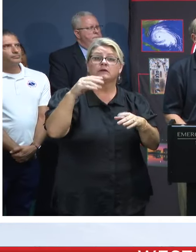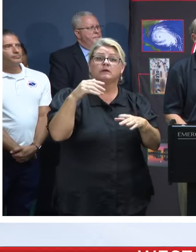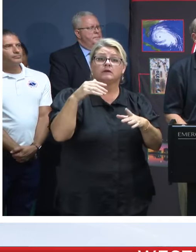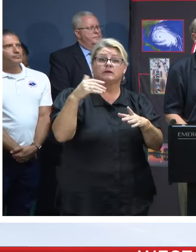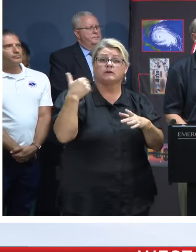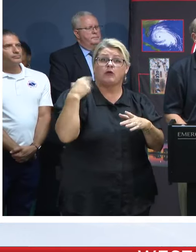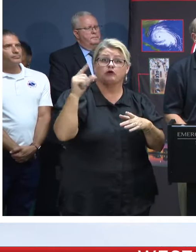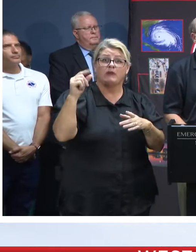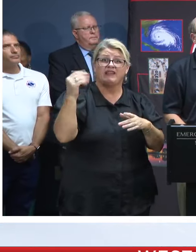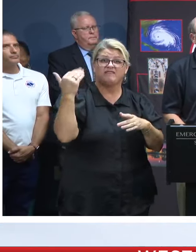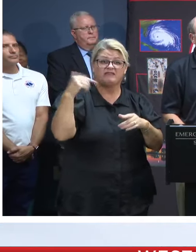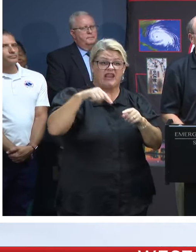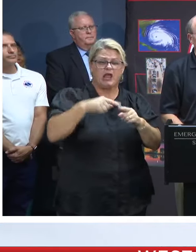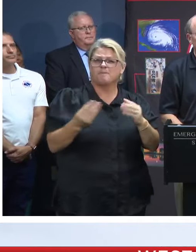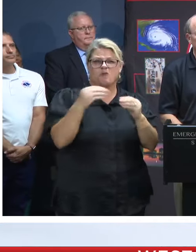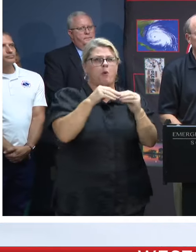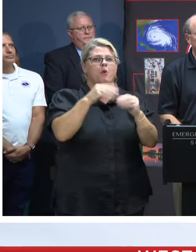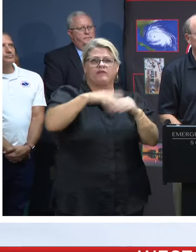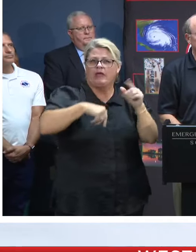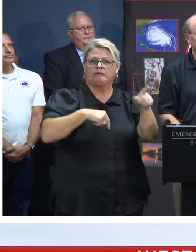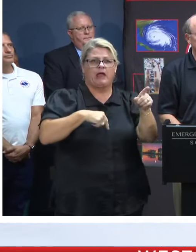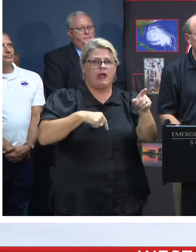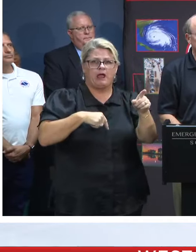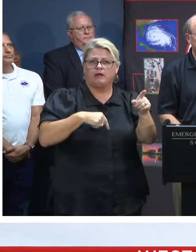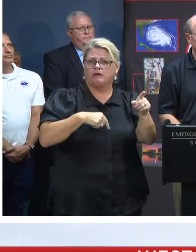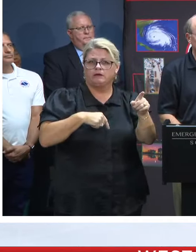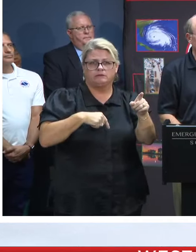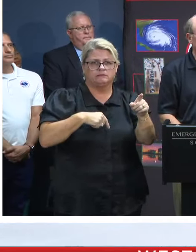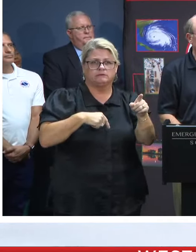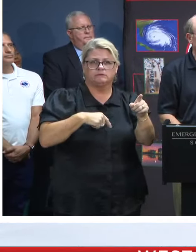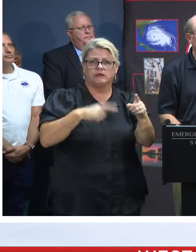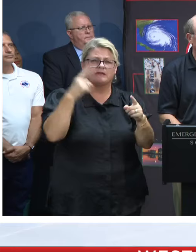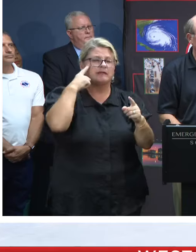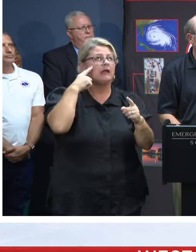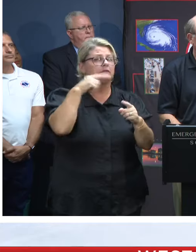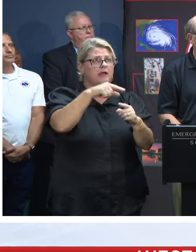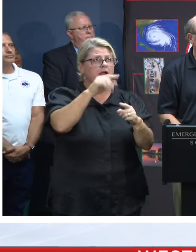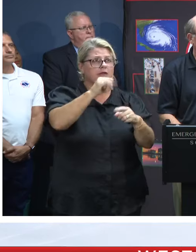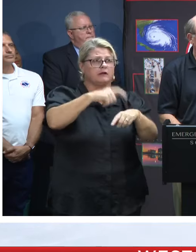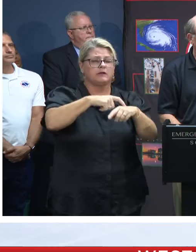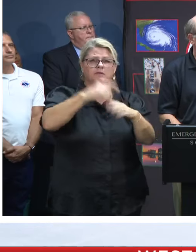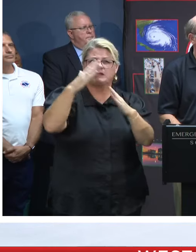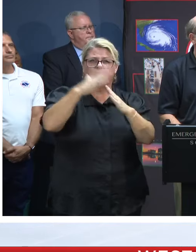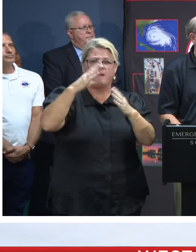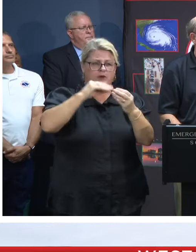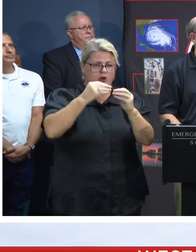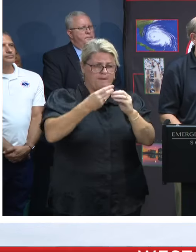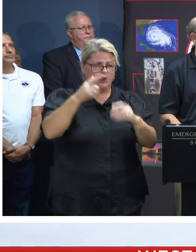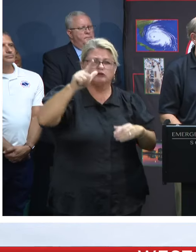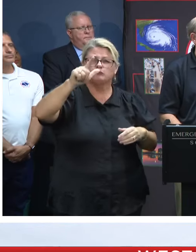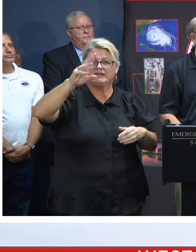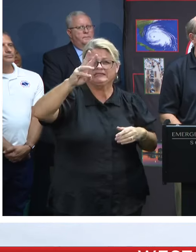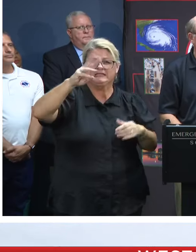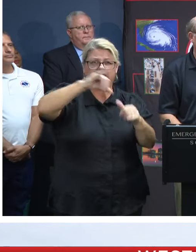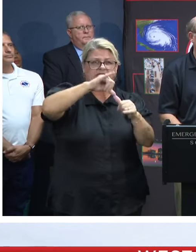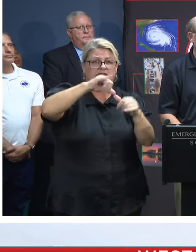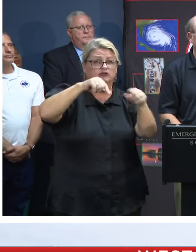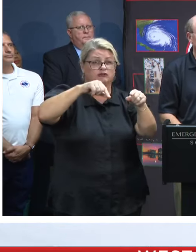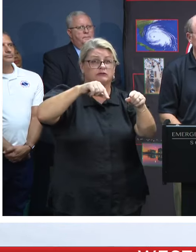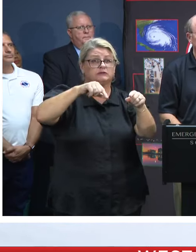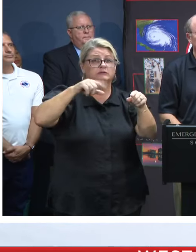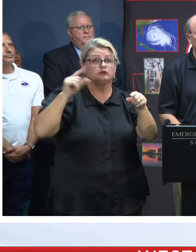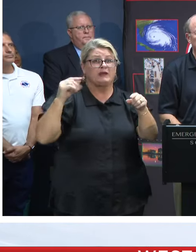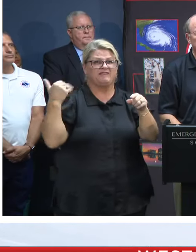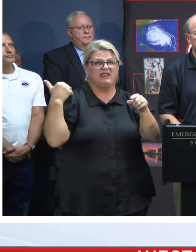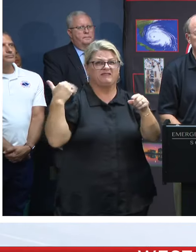2015 in any area. think the top number there was about 26 inches, and it was more along the